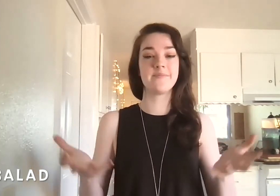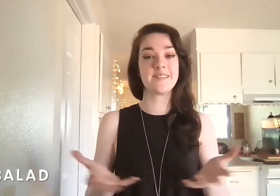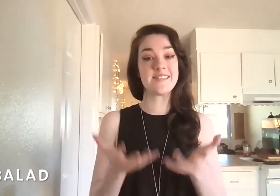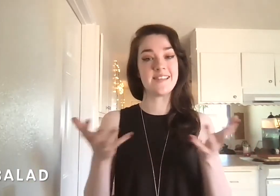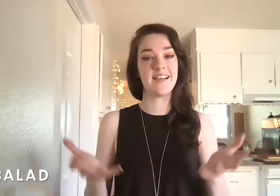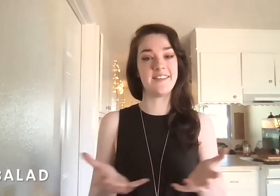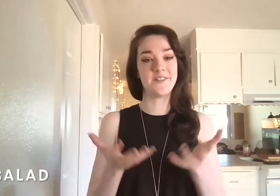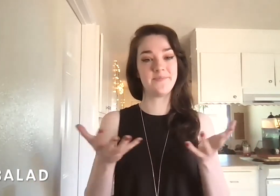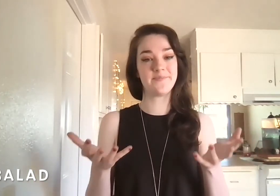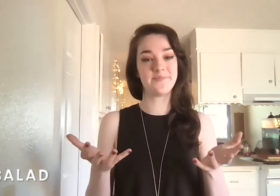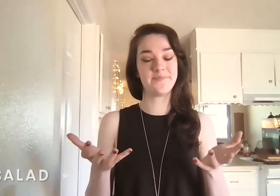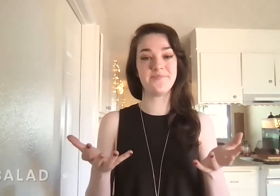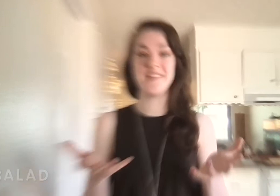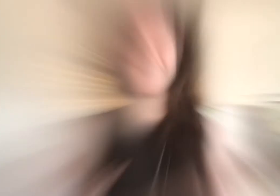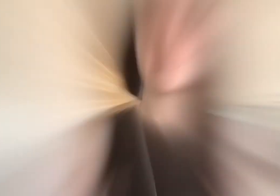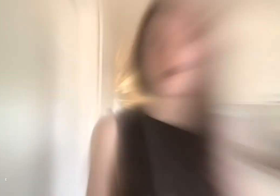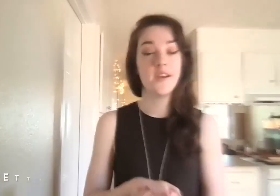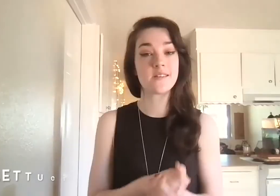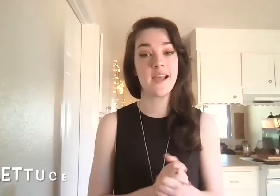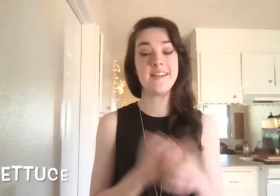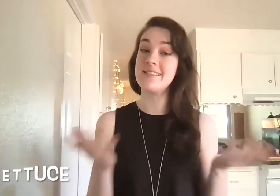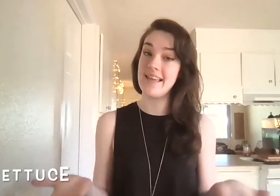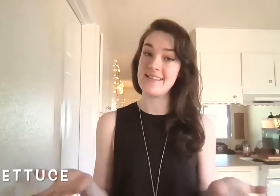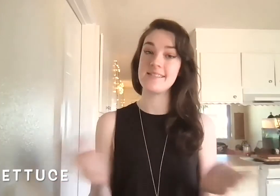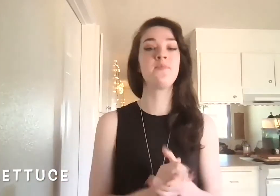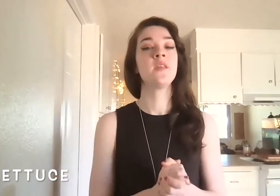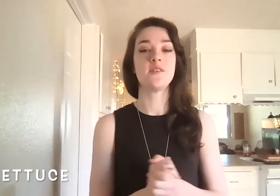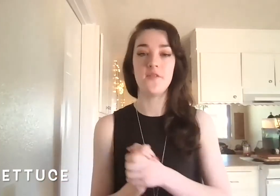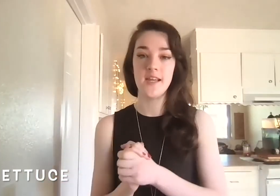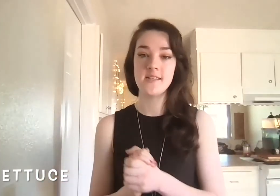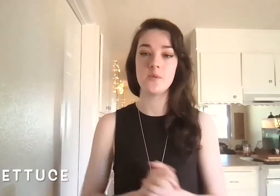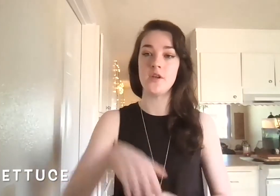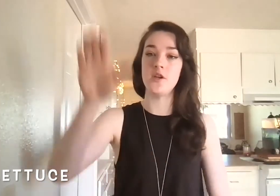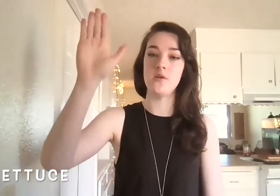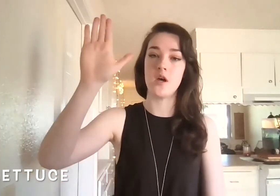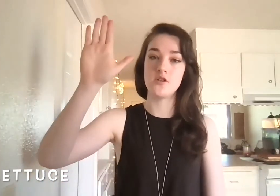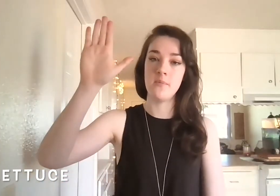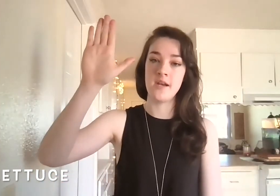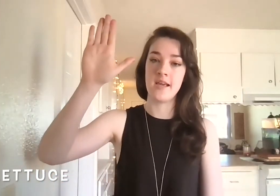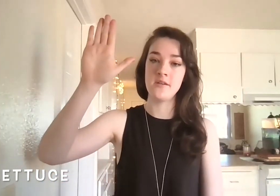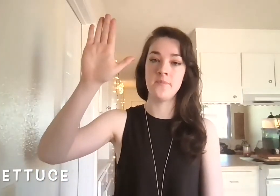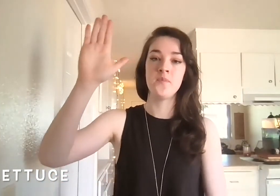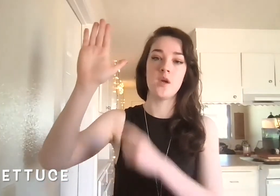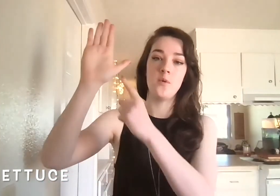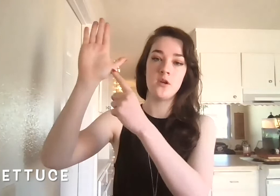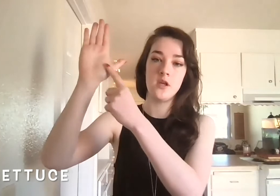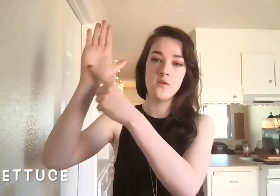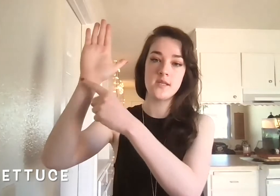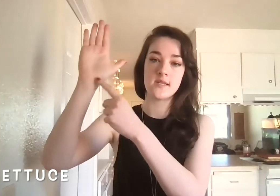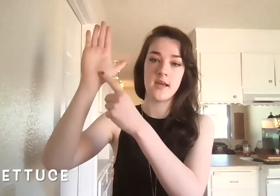salad. Nice. Our next sign is lettuce. So for lettuce, we are going to use our dominant hand, and we're going to use this kind